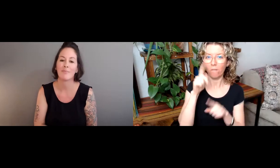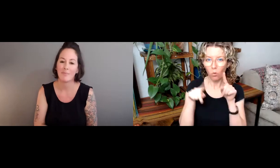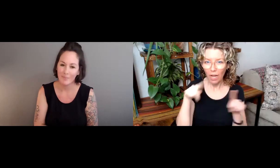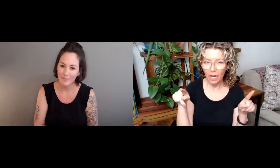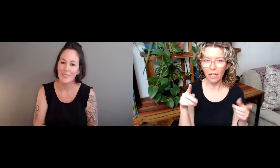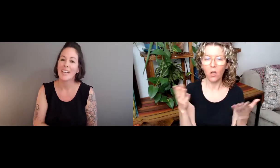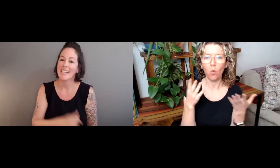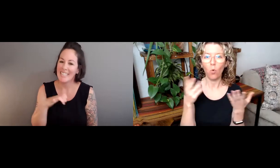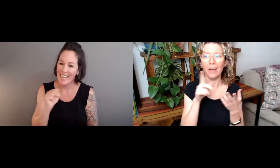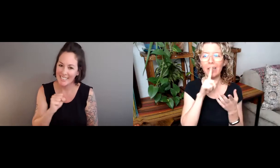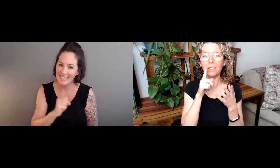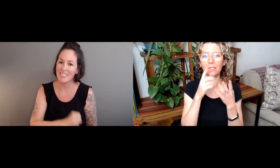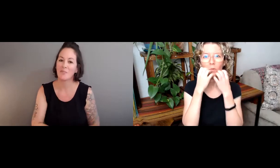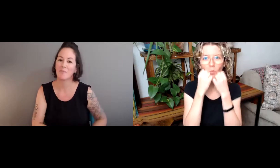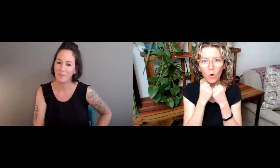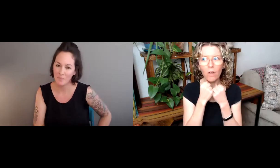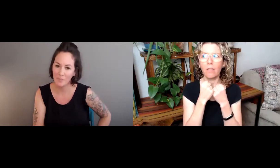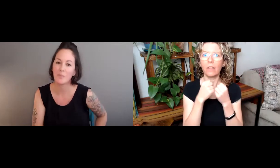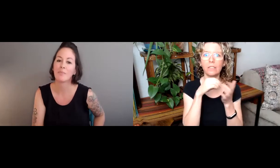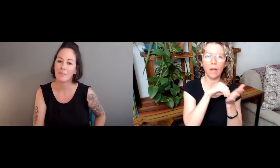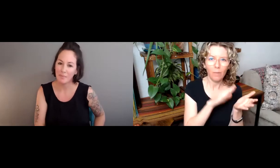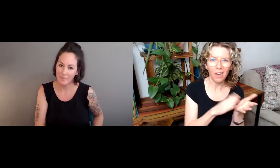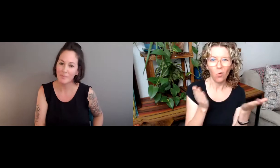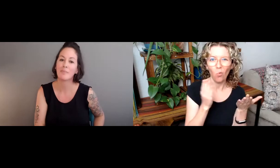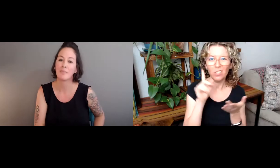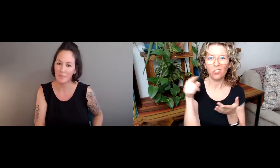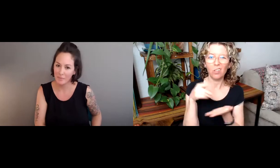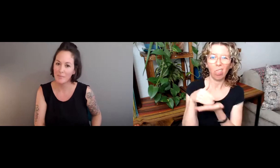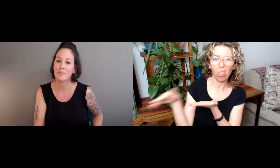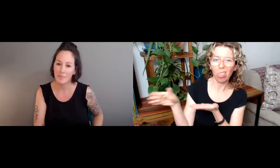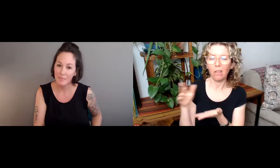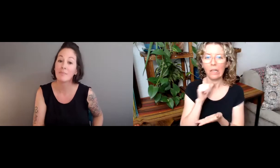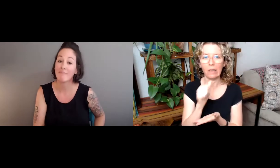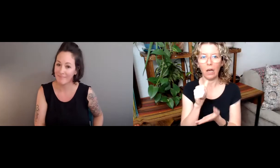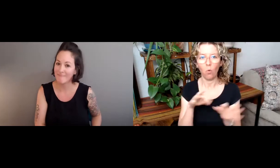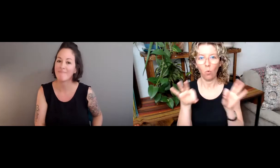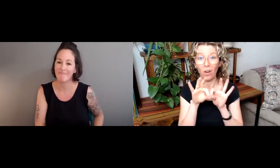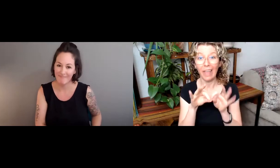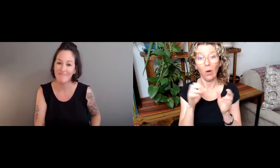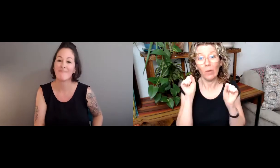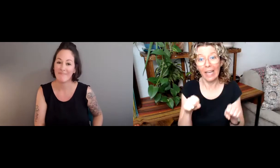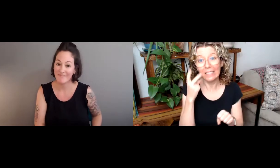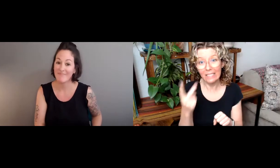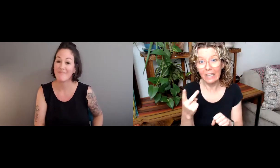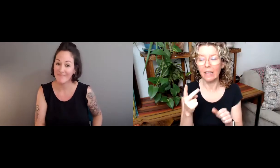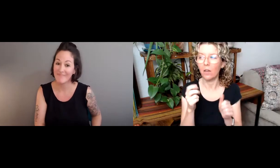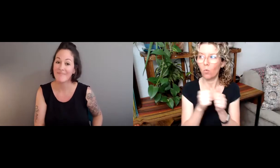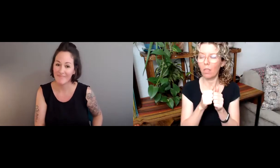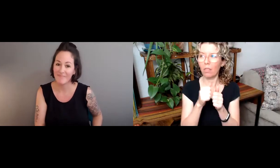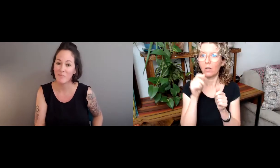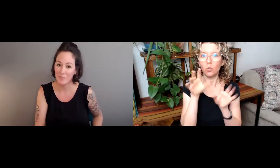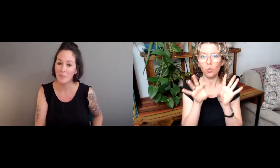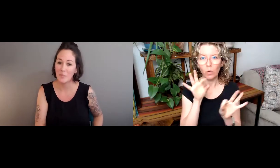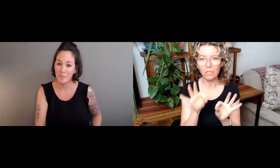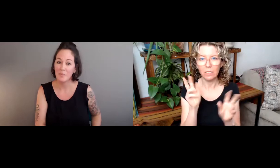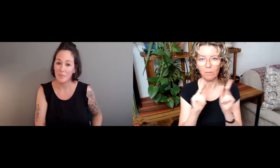In terms of prestige, the prestige variety, what is considered worth documenting, and what is considered insignificant.